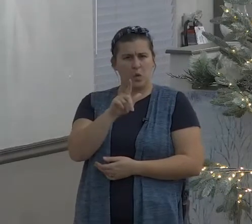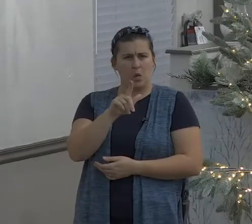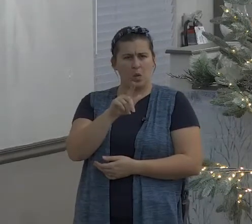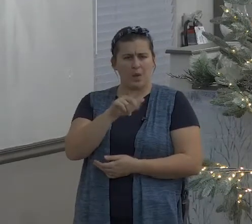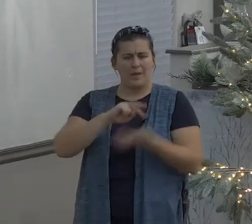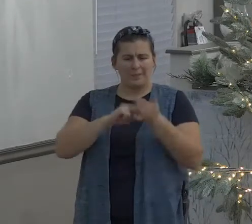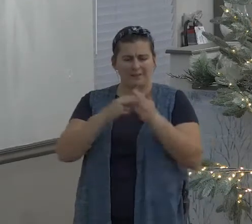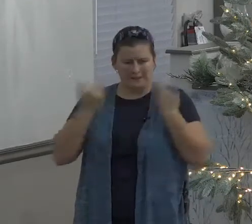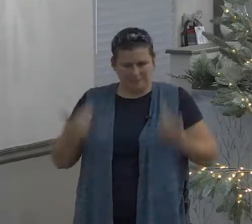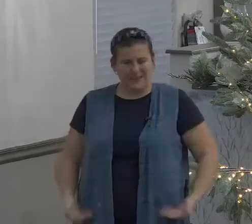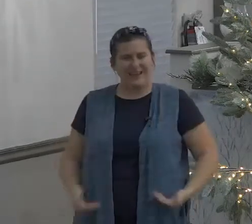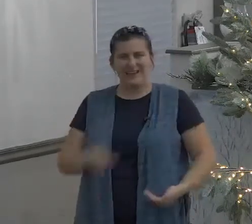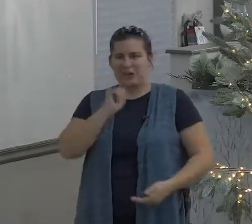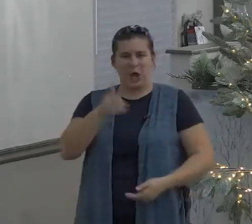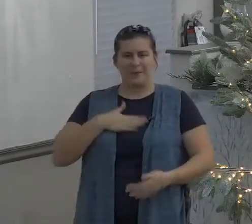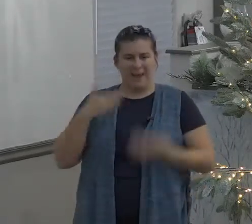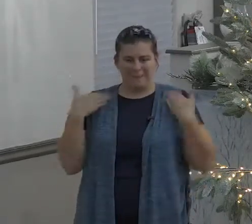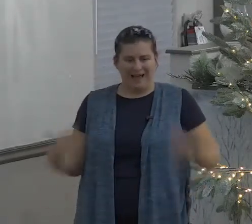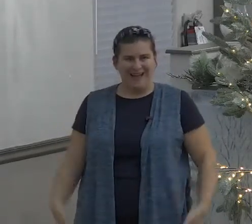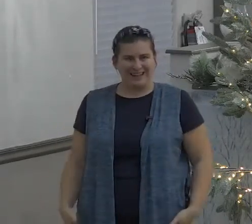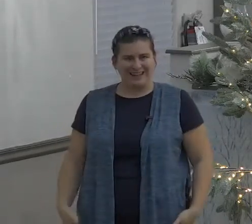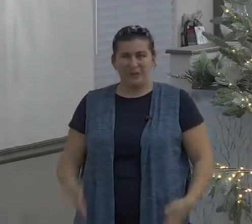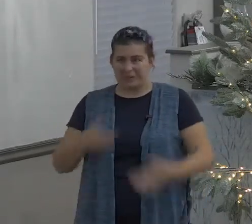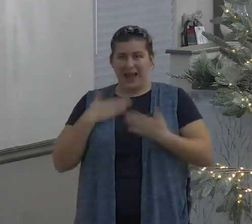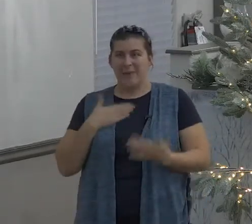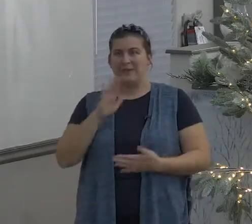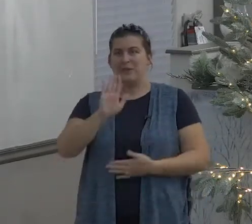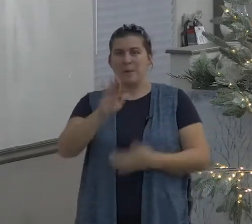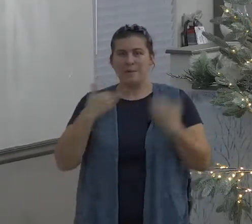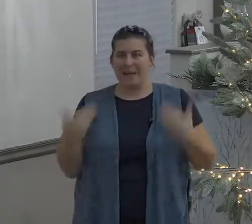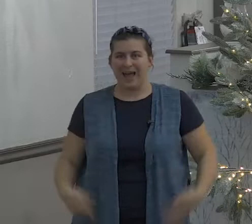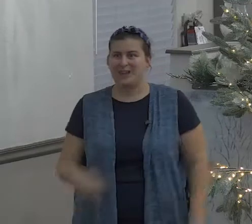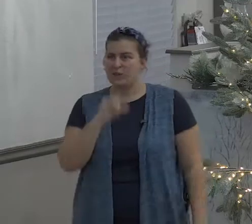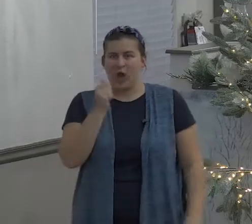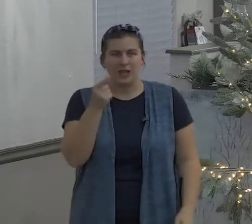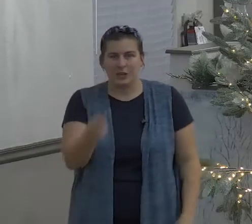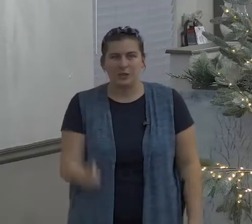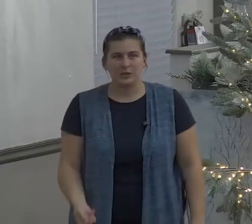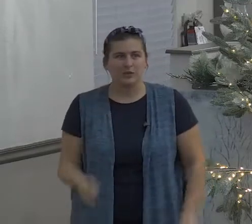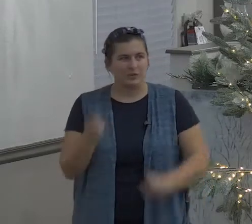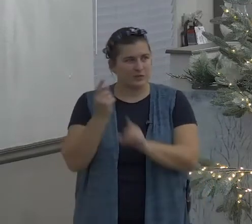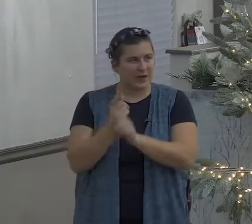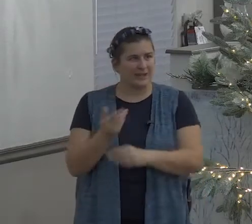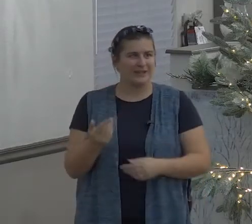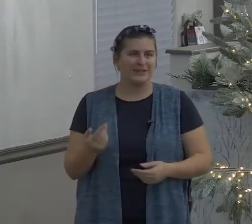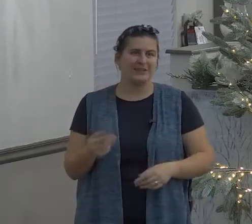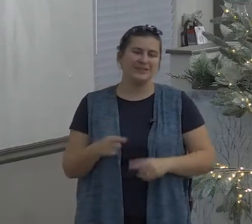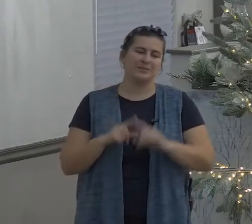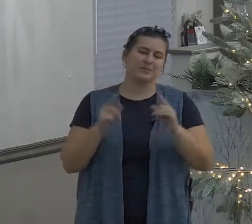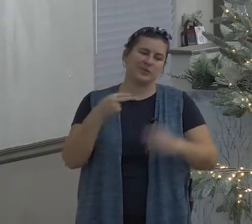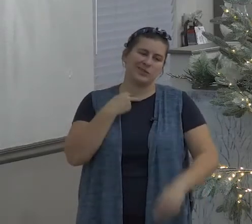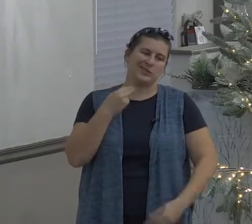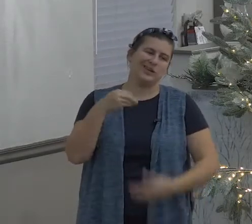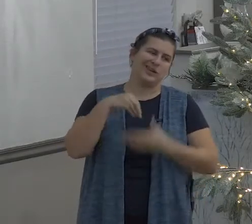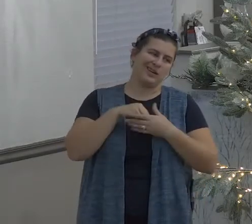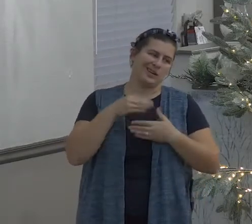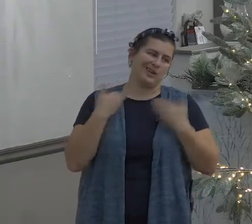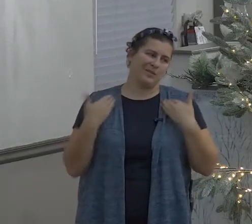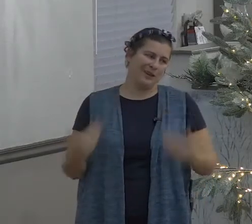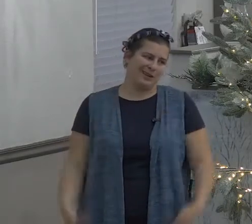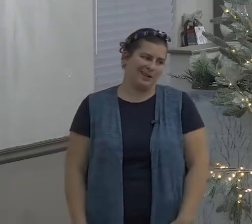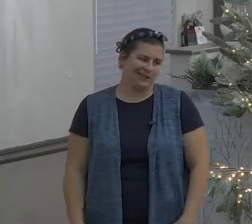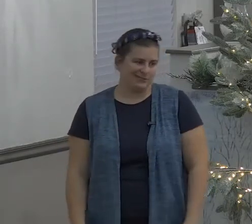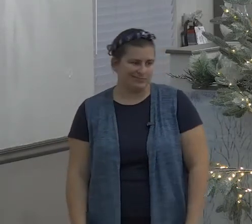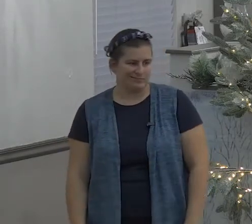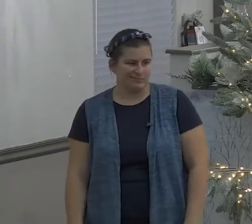restoration he restore what is he restore he restores my soul what's the soul the soul is me this body is not